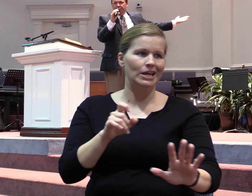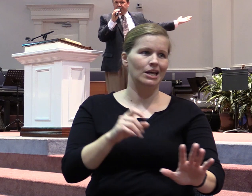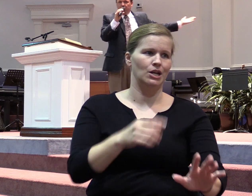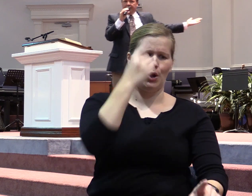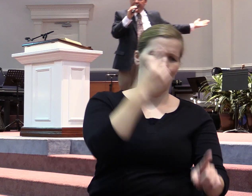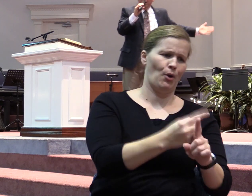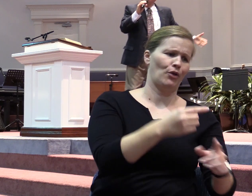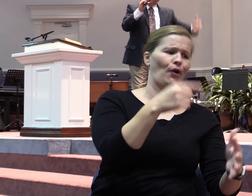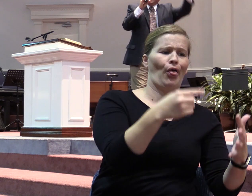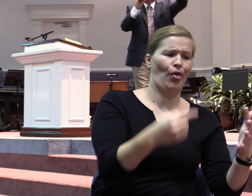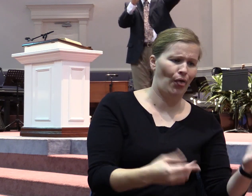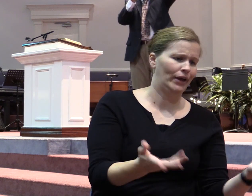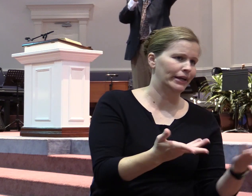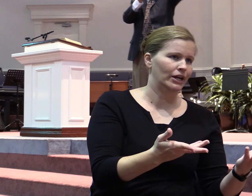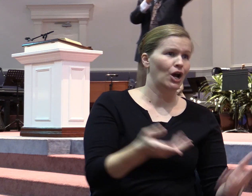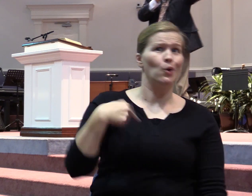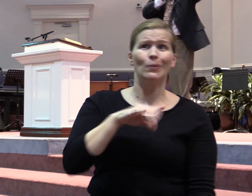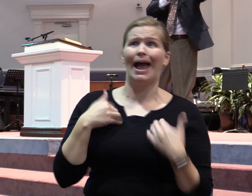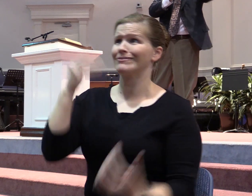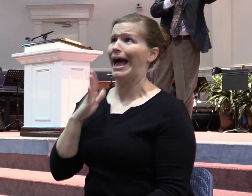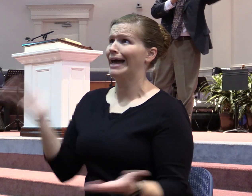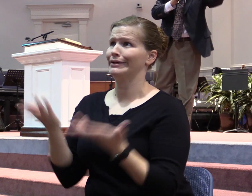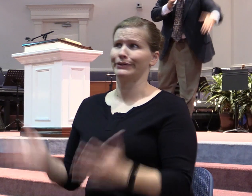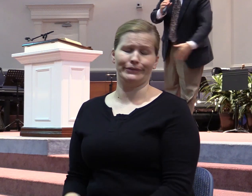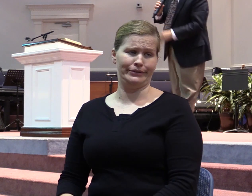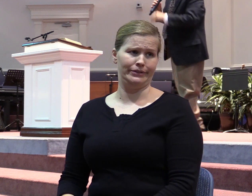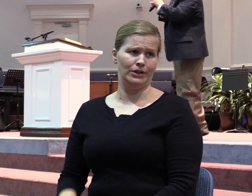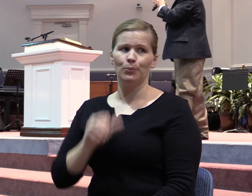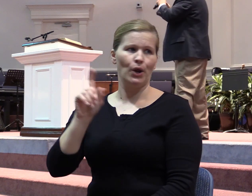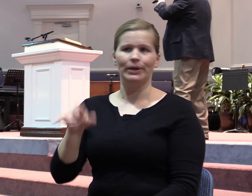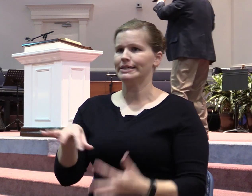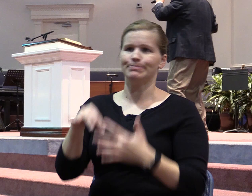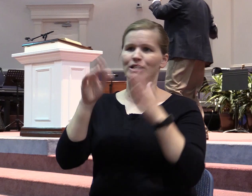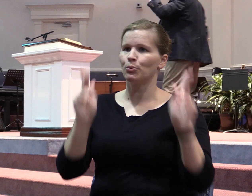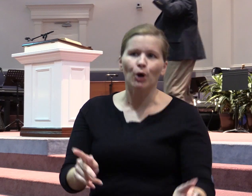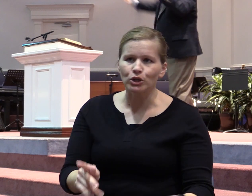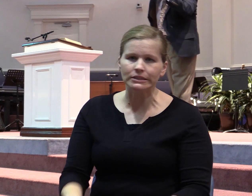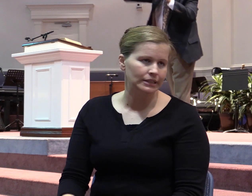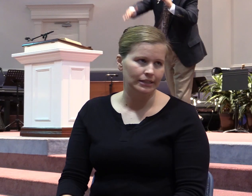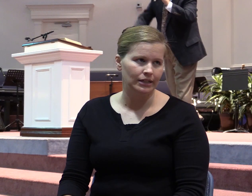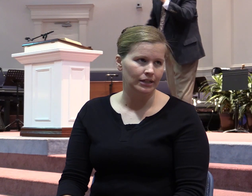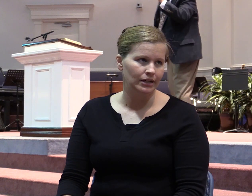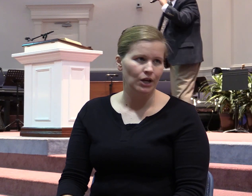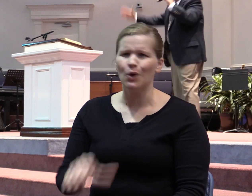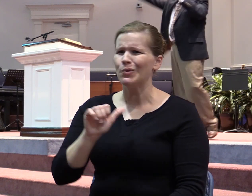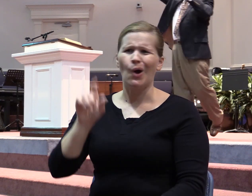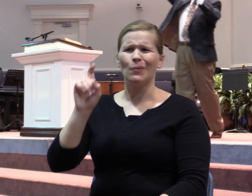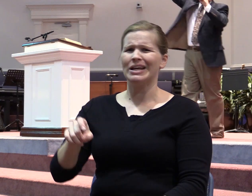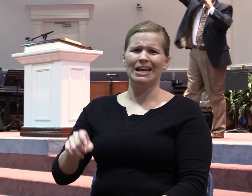this weekend. We've got God here this weekend. Amen. We need to fly somebody in. We've got the Holy